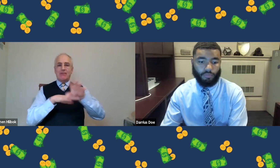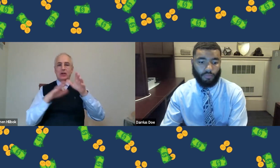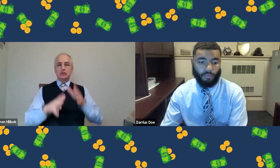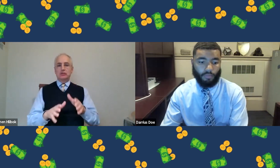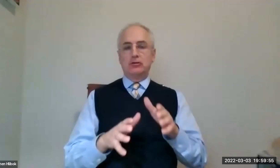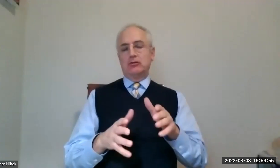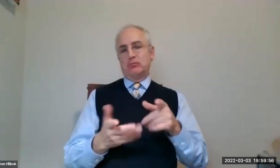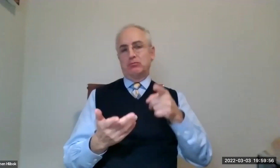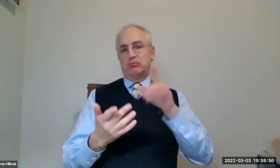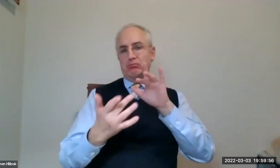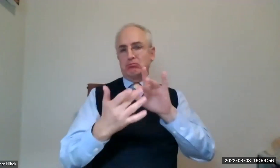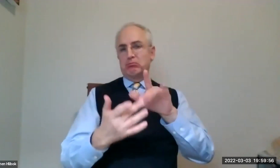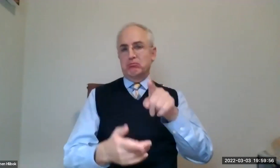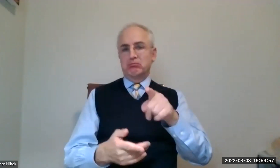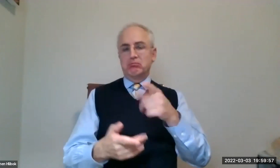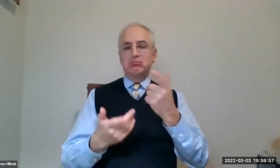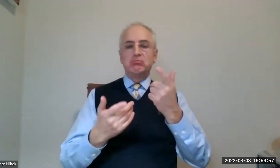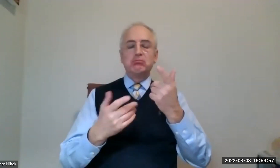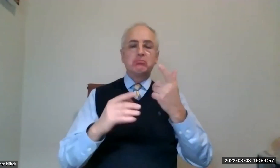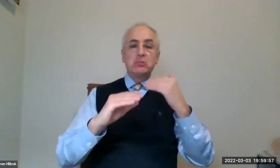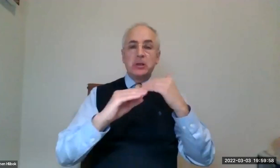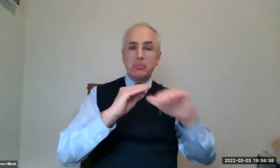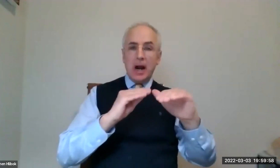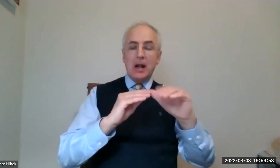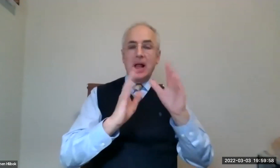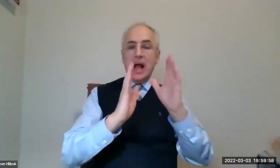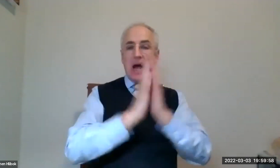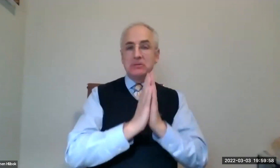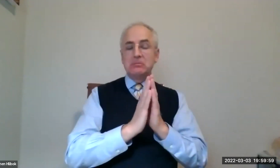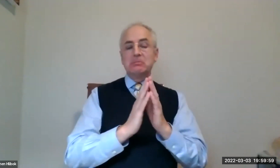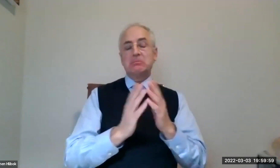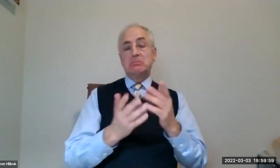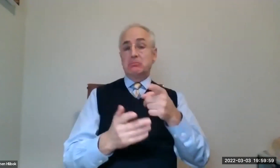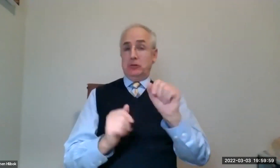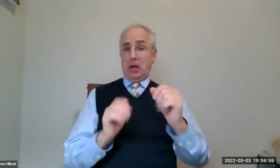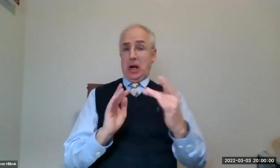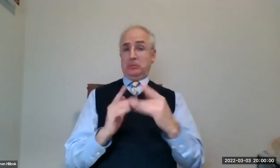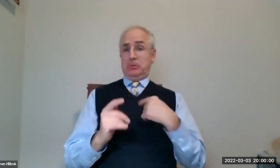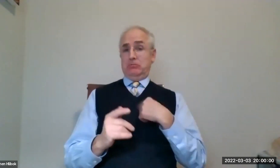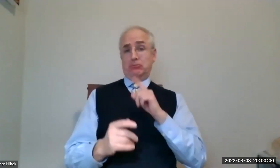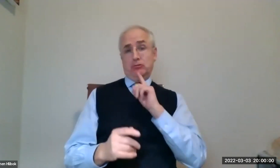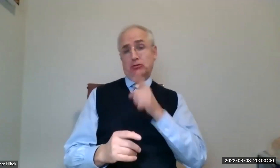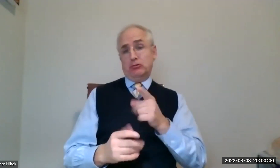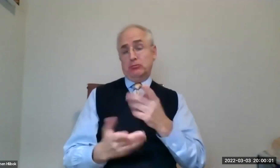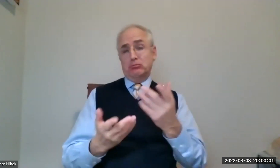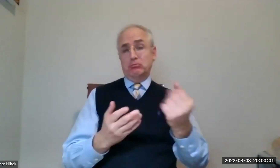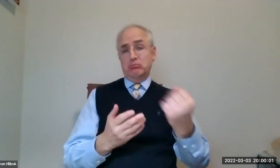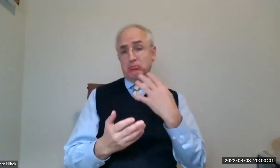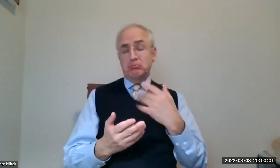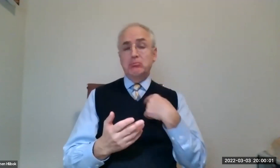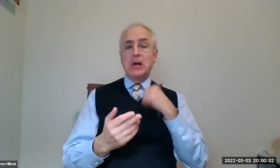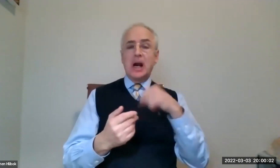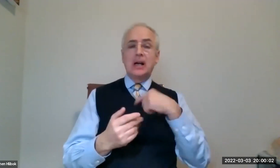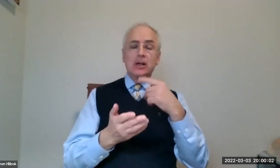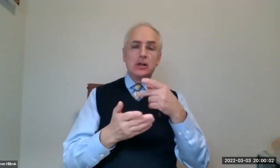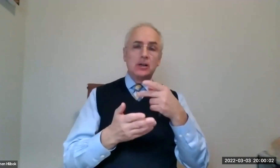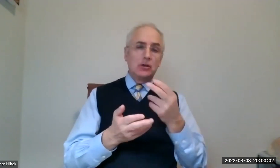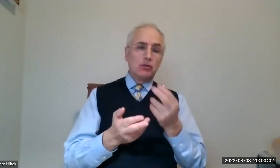And you can contact any financial advisor would be my answer. Email and ask. You can contact me, definitely.